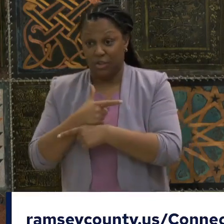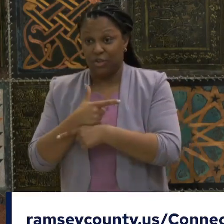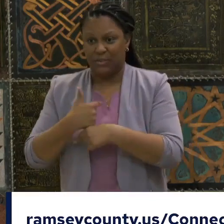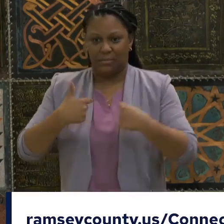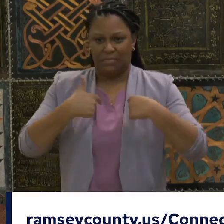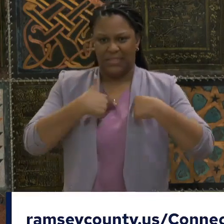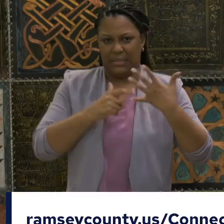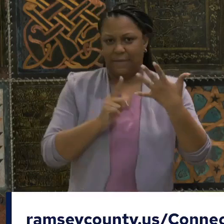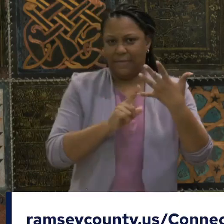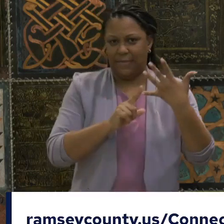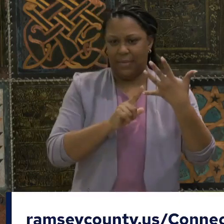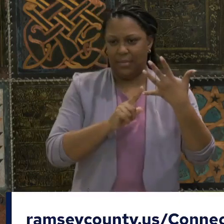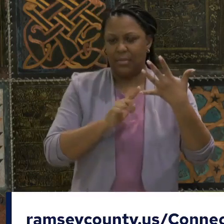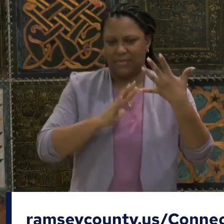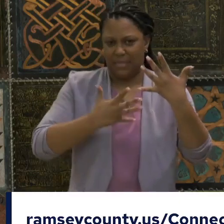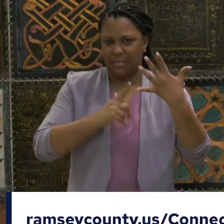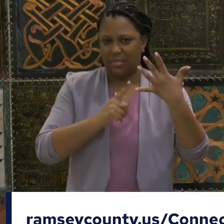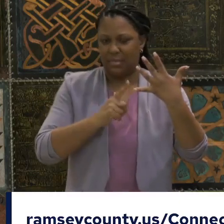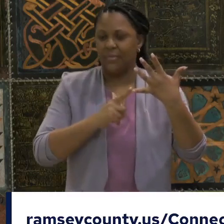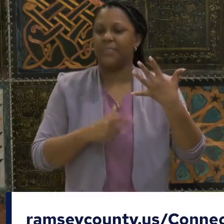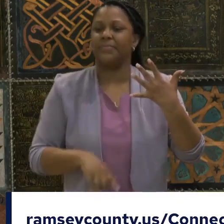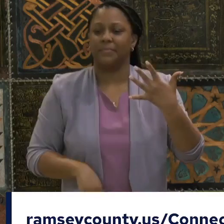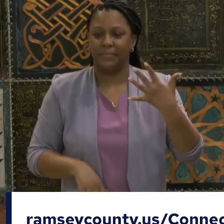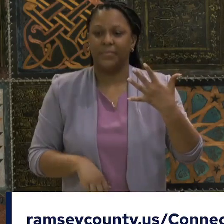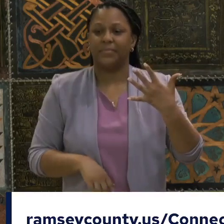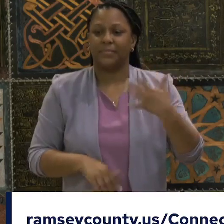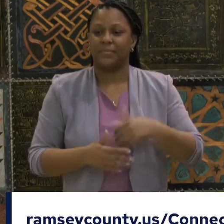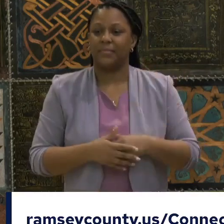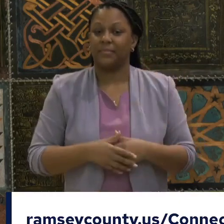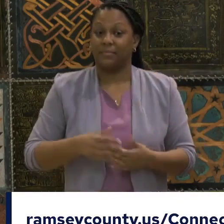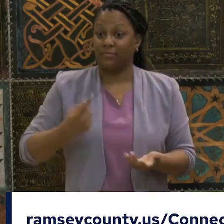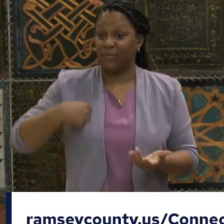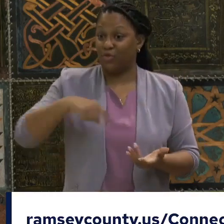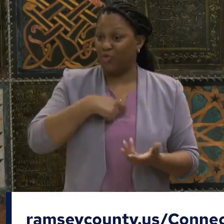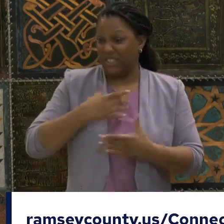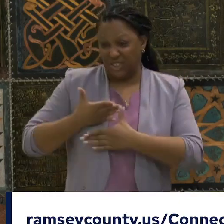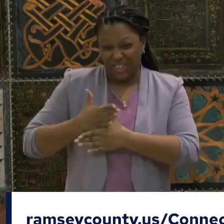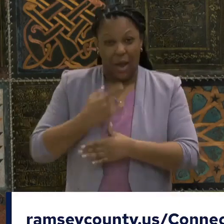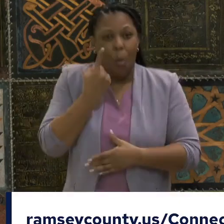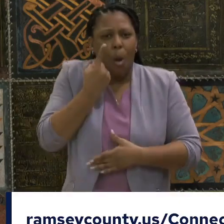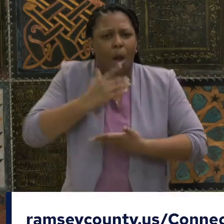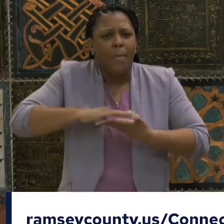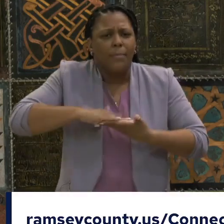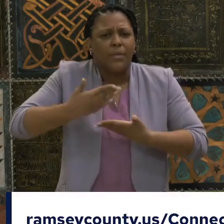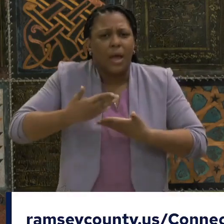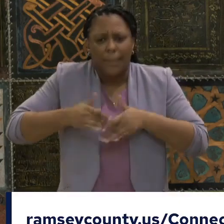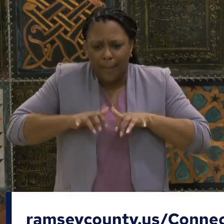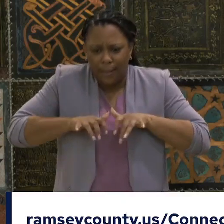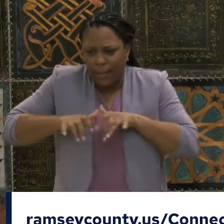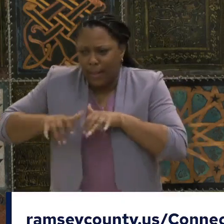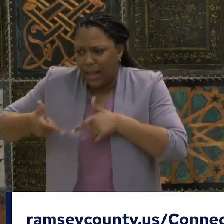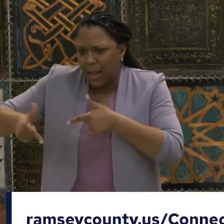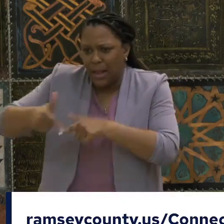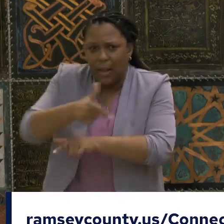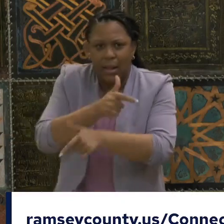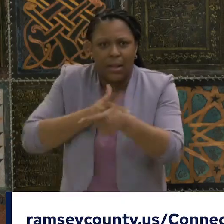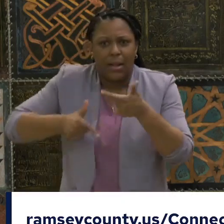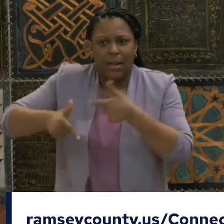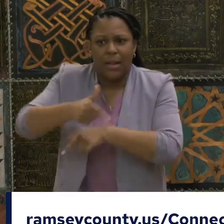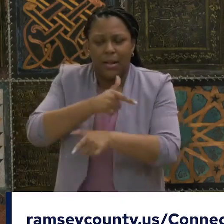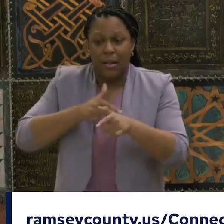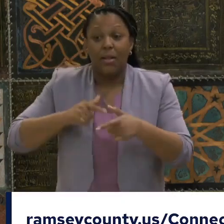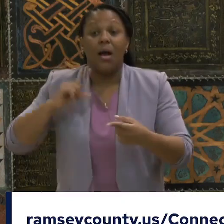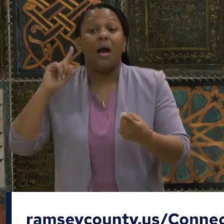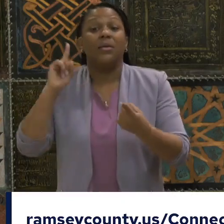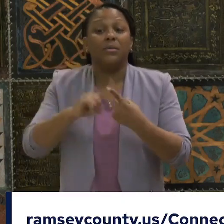my first year of college. And my first year of college was 2014. So when I was gifted my first laptop, I just broke down